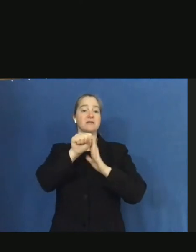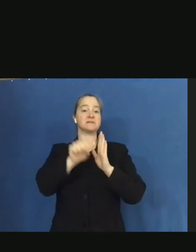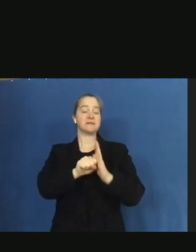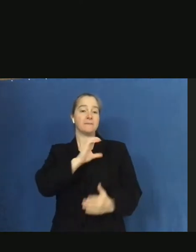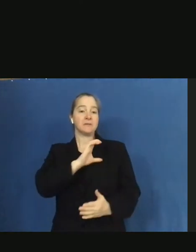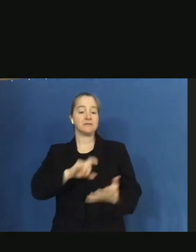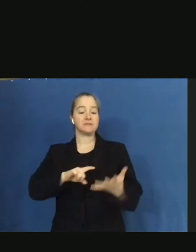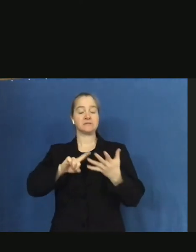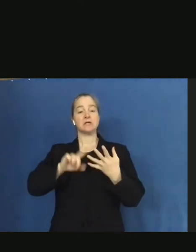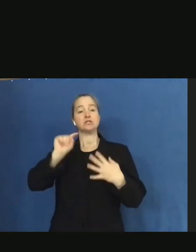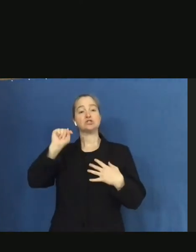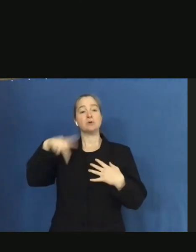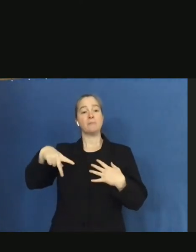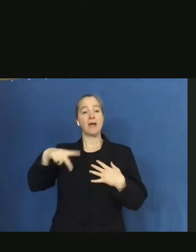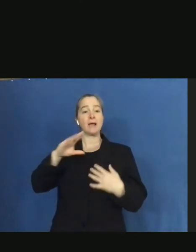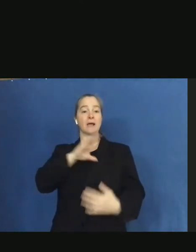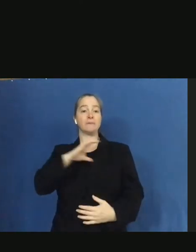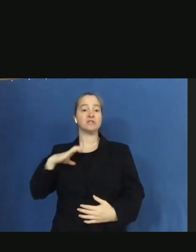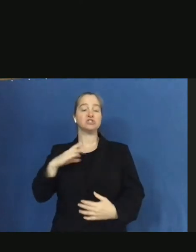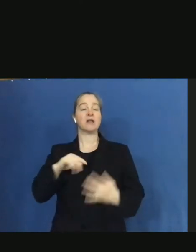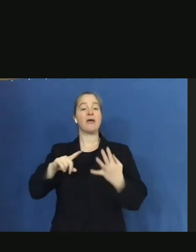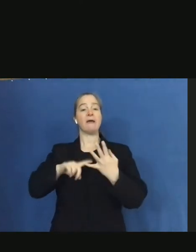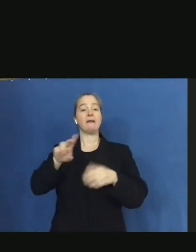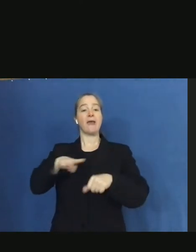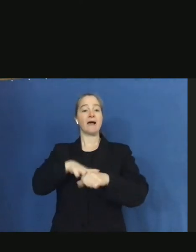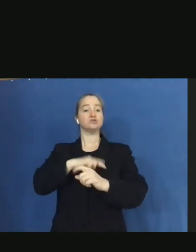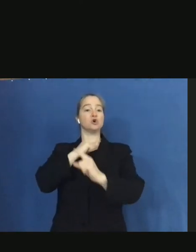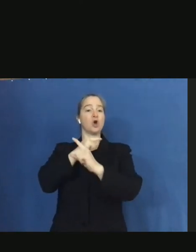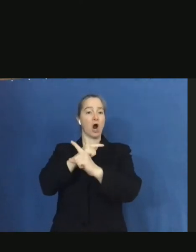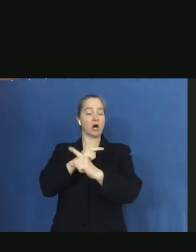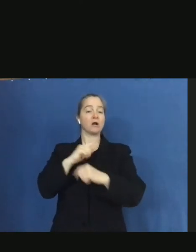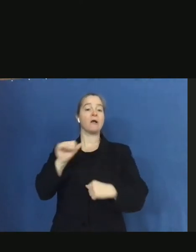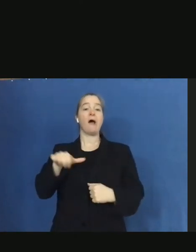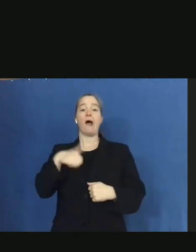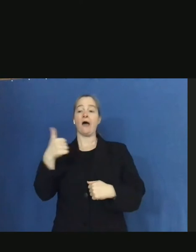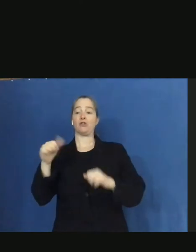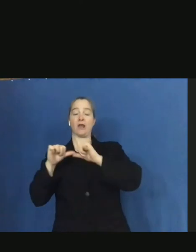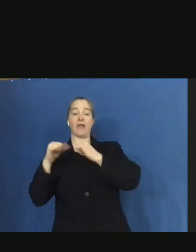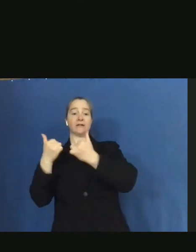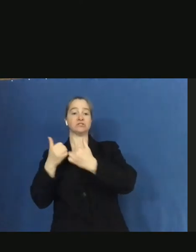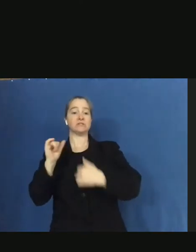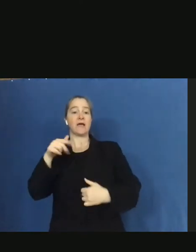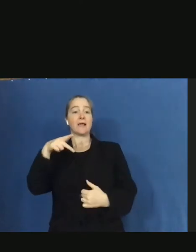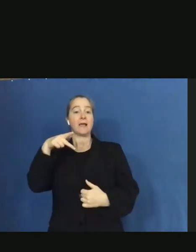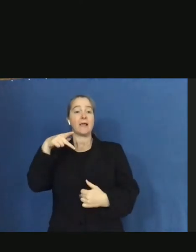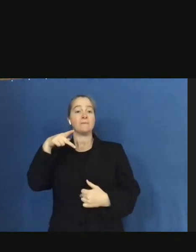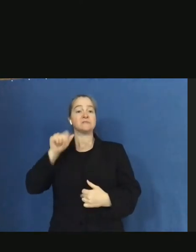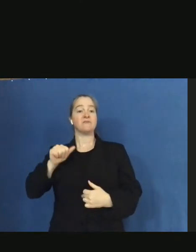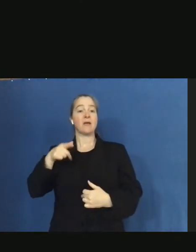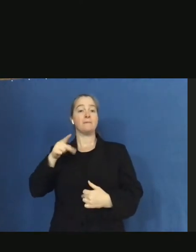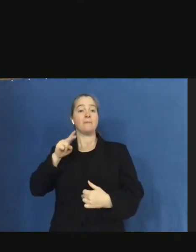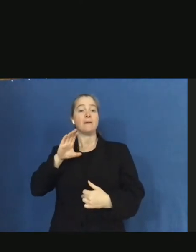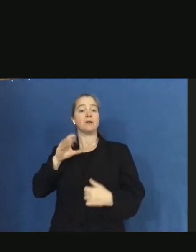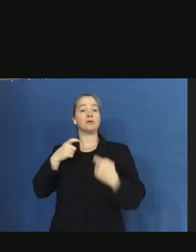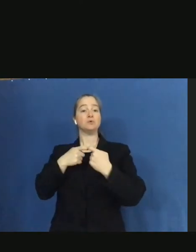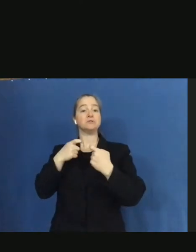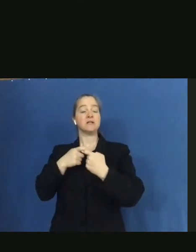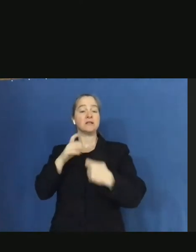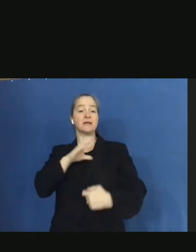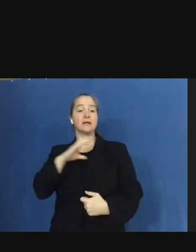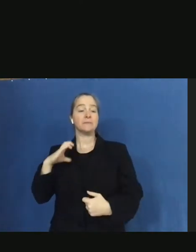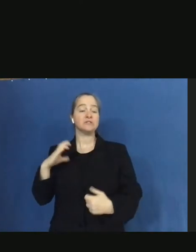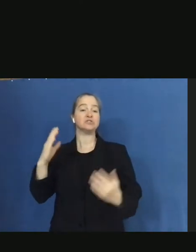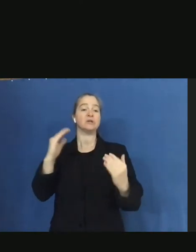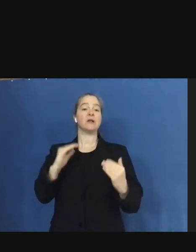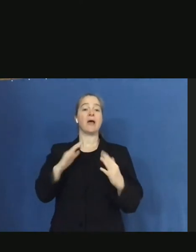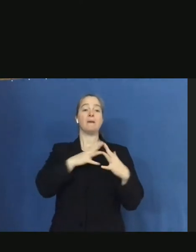and National Guard. Other state agencies, such as the Pennsylvania Public Utility Commission, American Red Cross, Department of Human